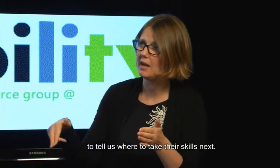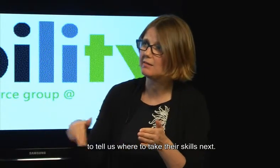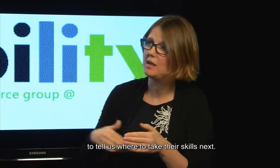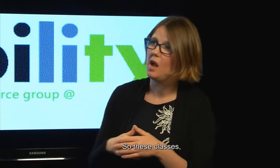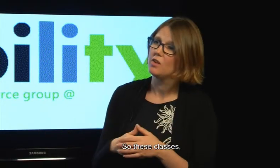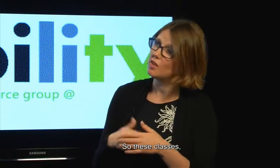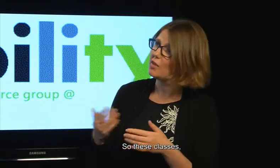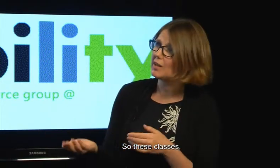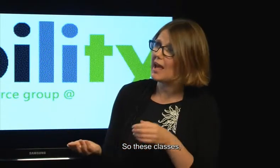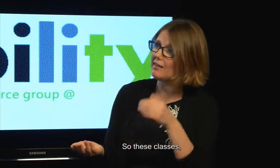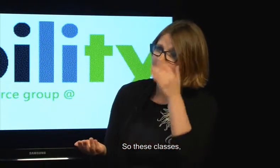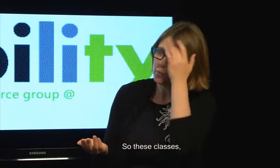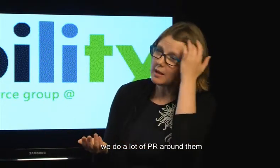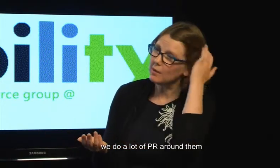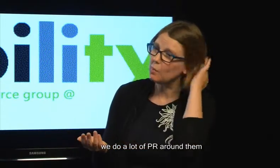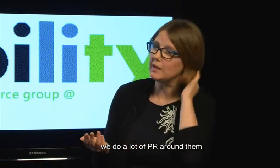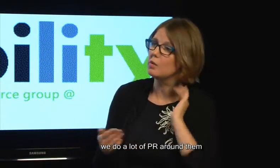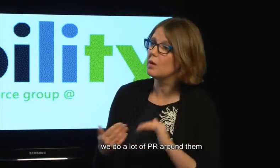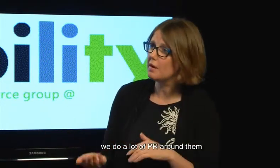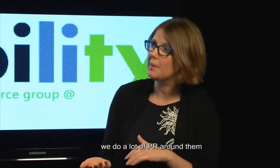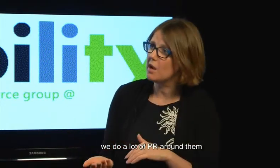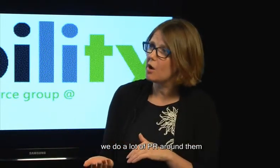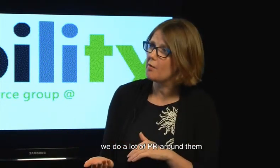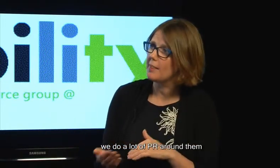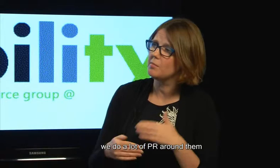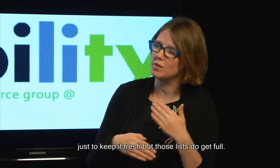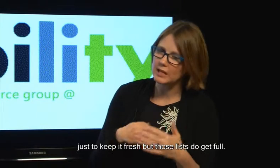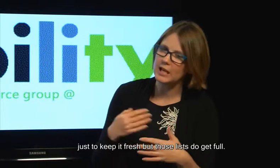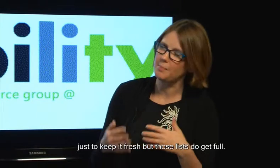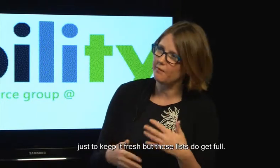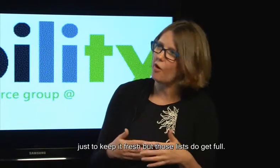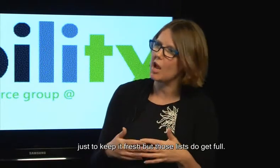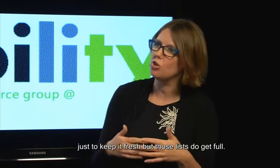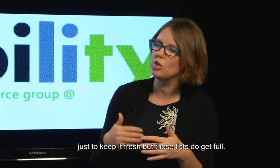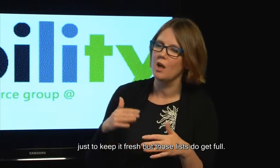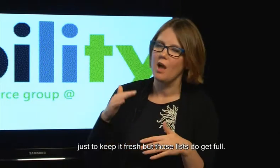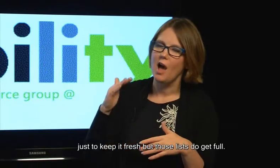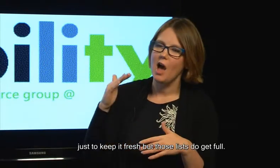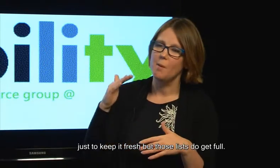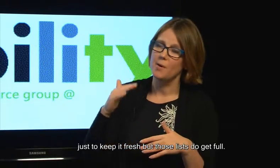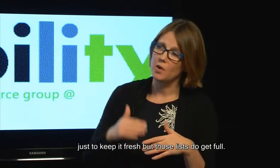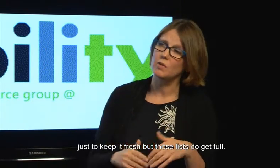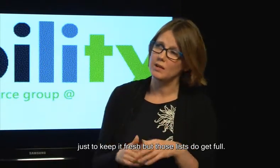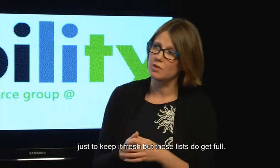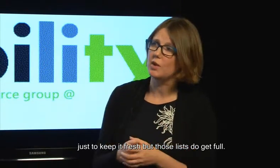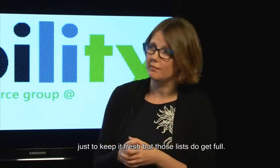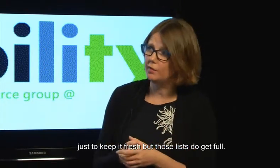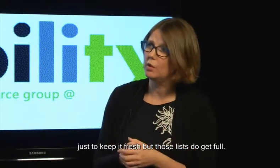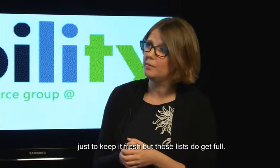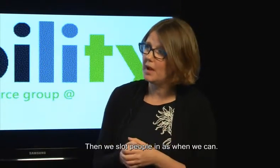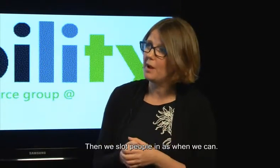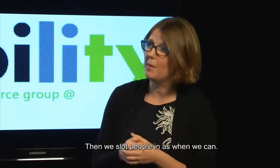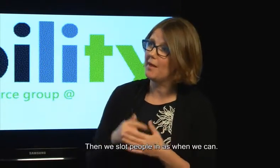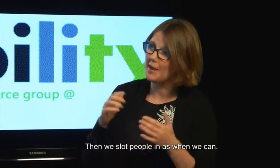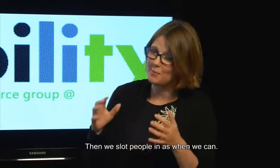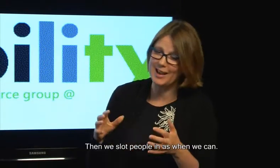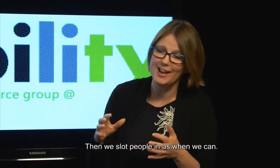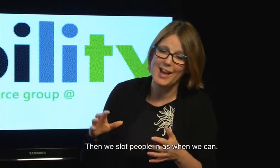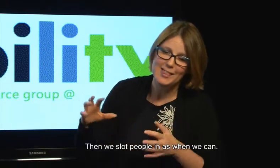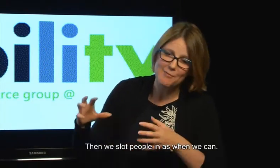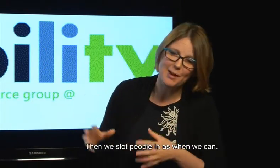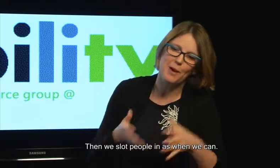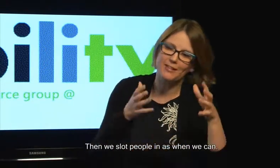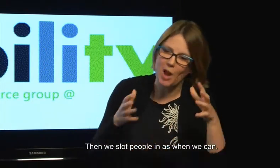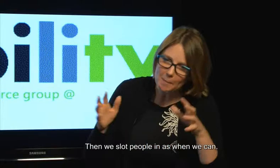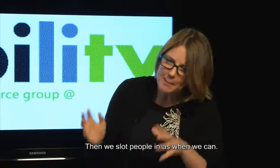skills next right so those classes we we do a lot of PR around them just to keep it fresh but those lists do get full and then